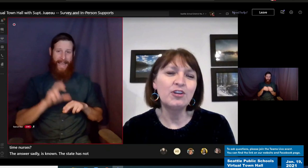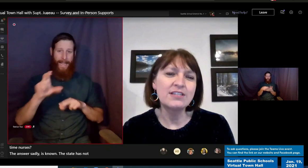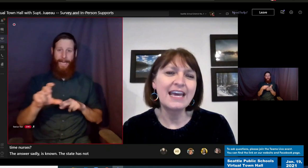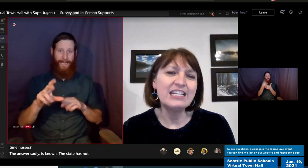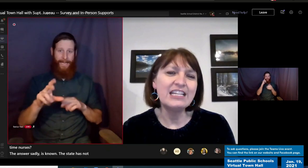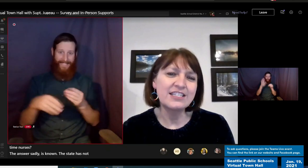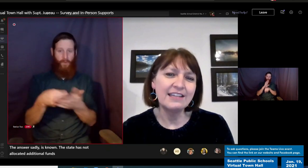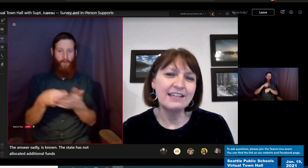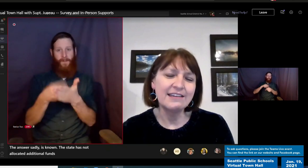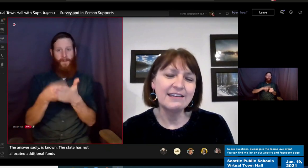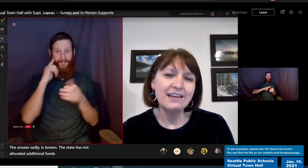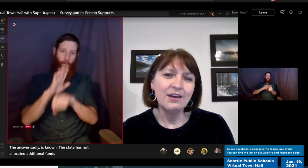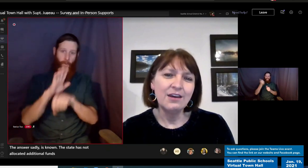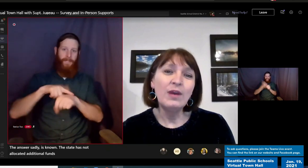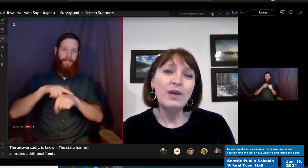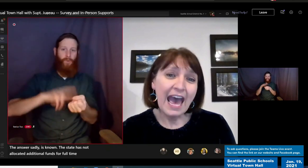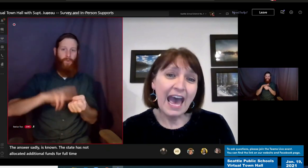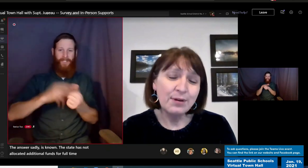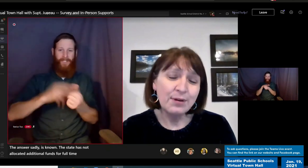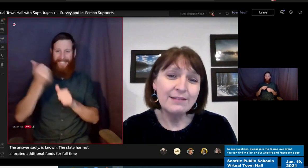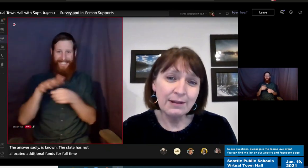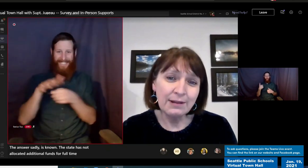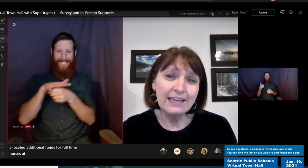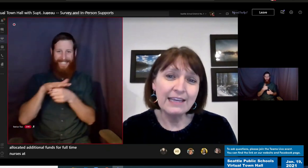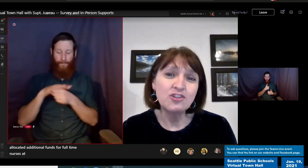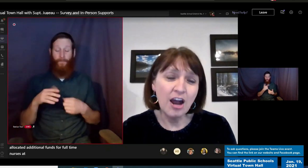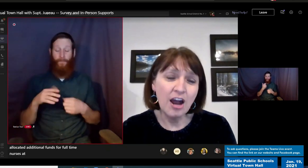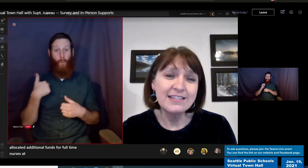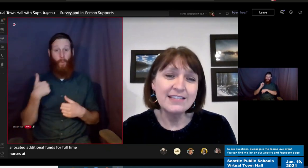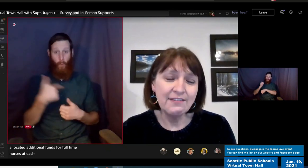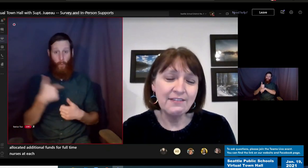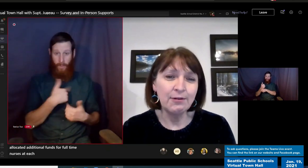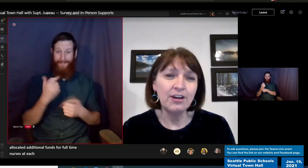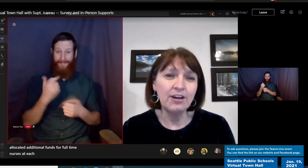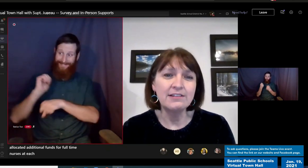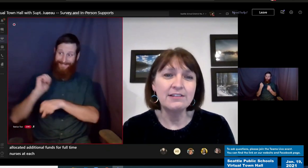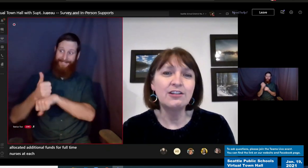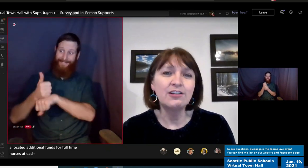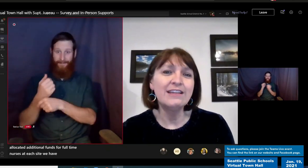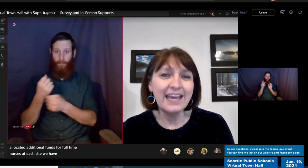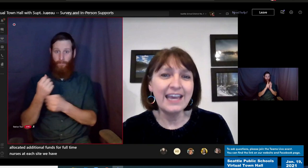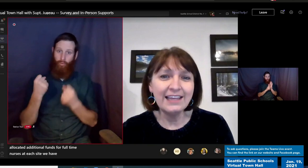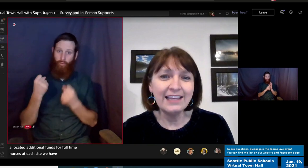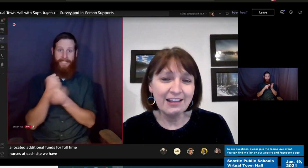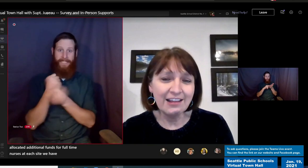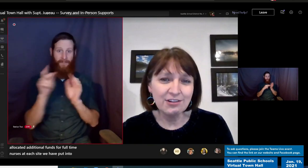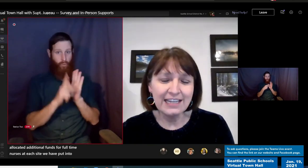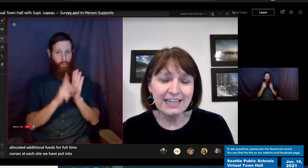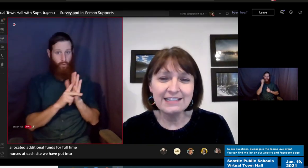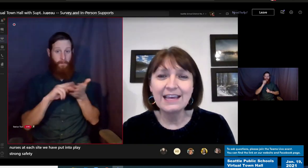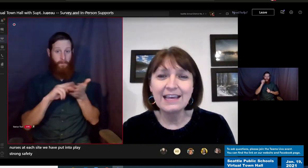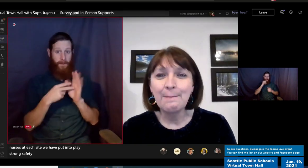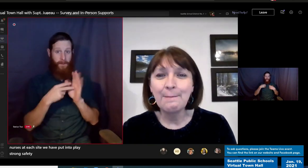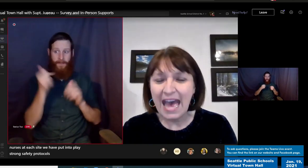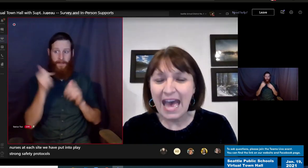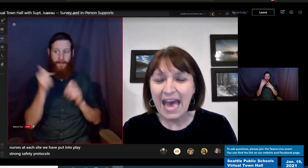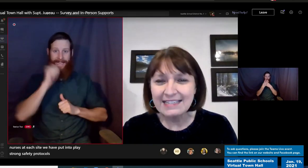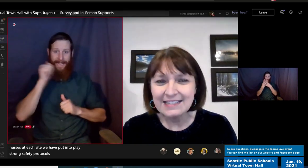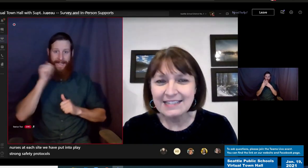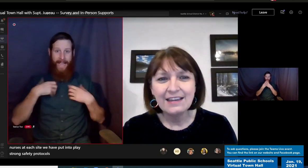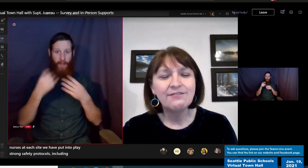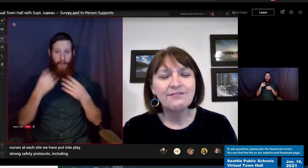at each site. We have put into place strong safety protocols including daily health screenings, masks,